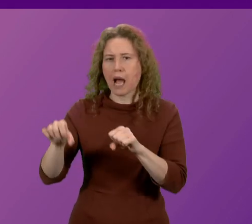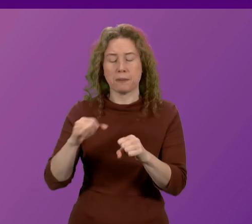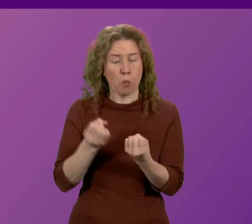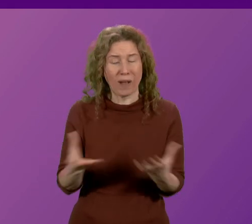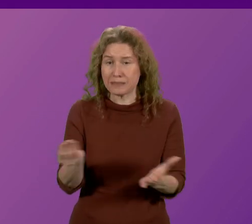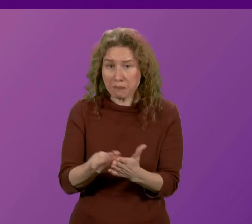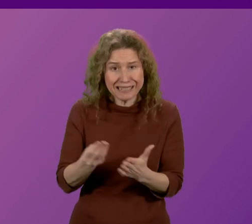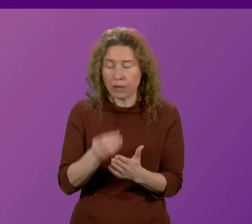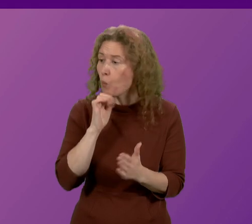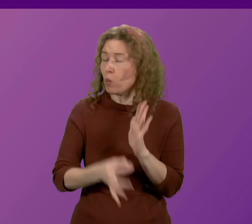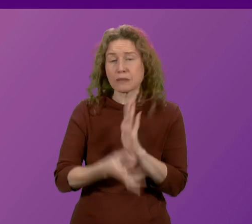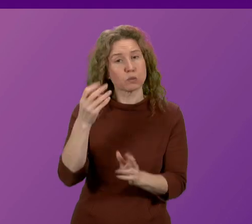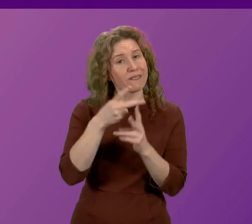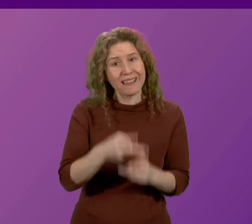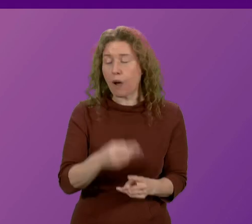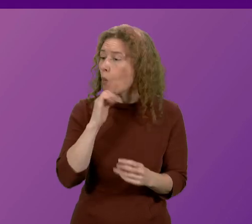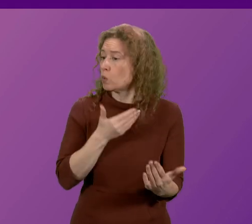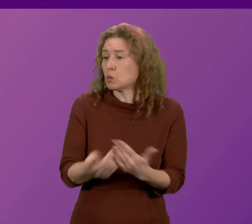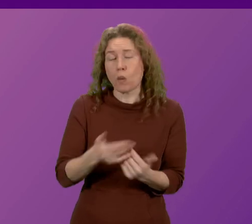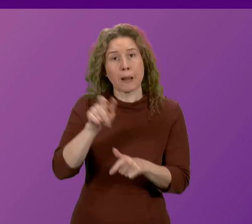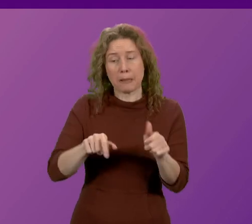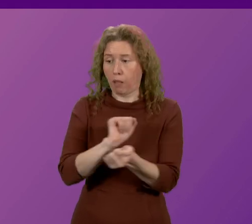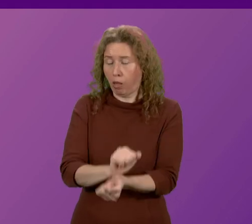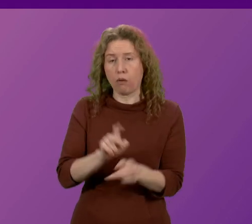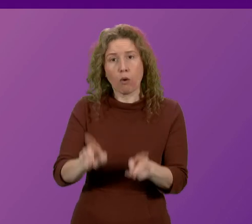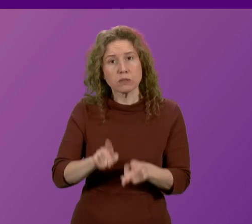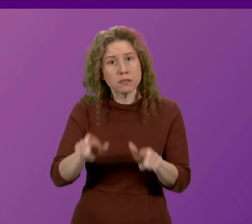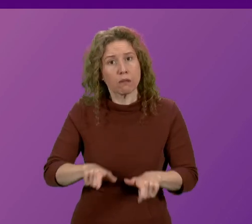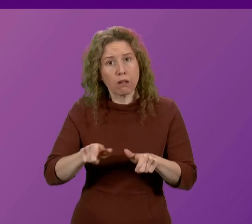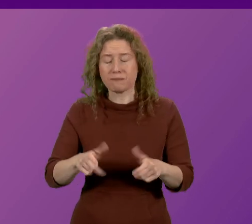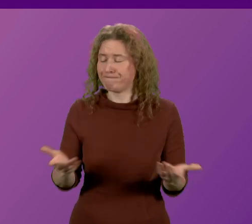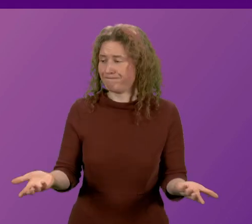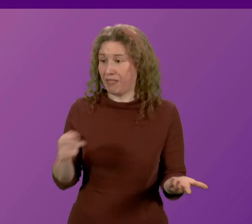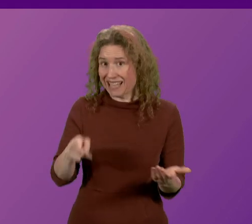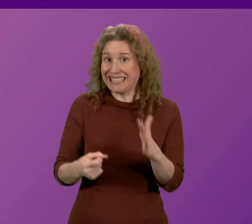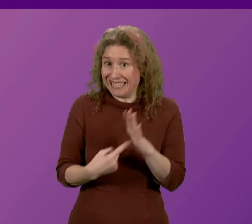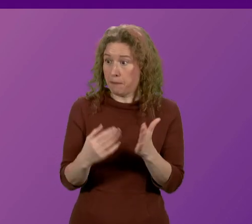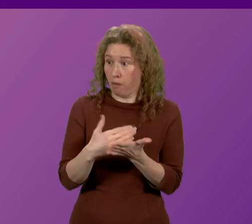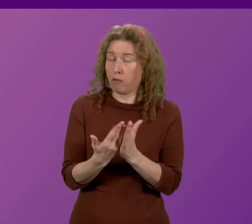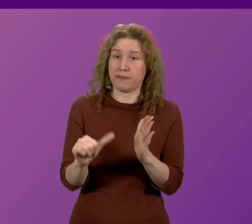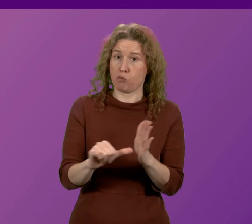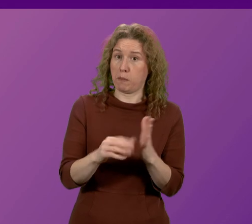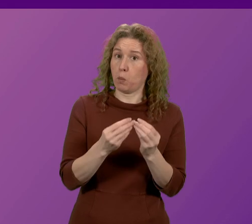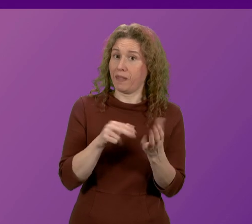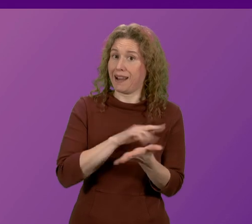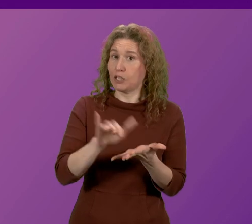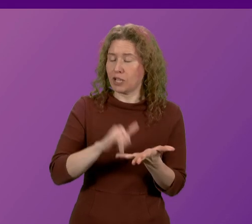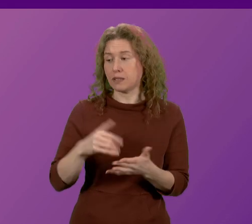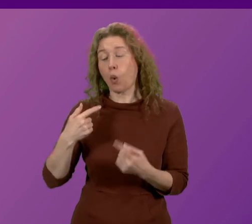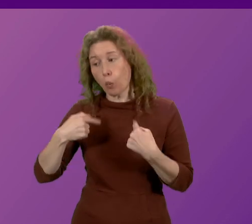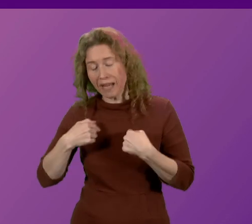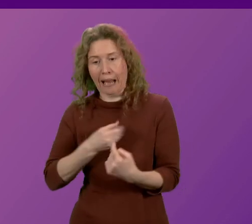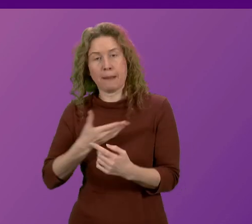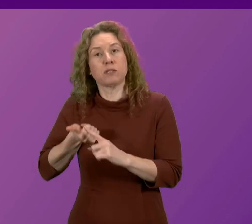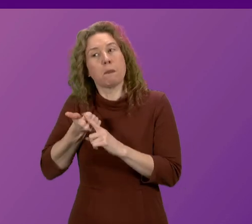improve care, and won't address delayed discharge, which is a key factor in the NHS crisis. We support a proper national care